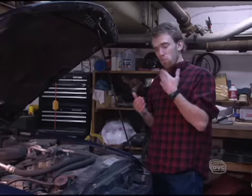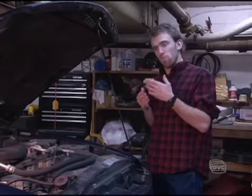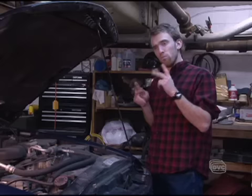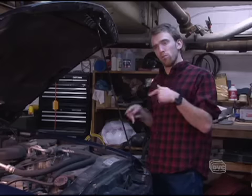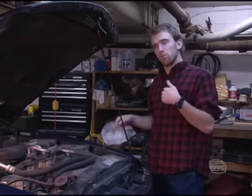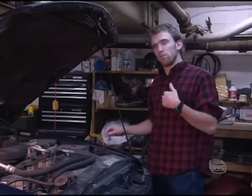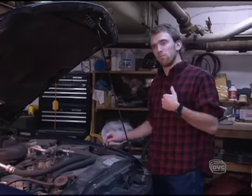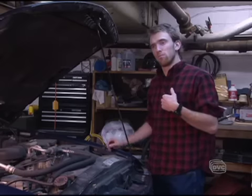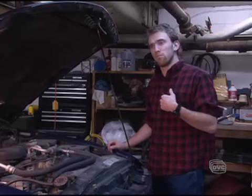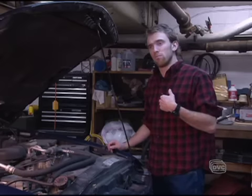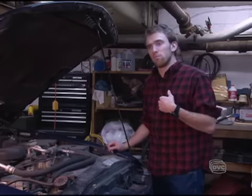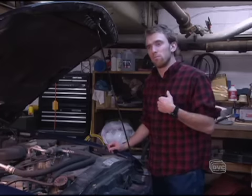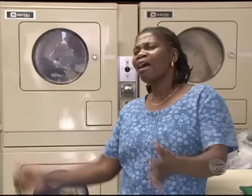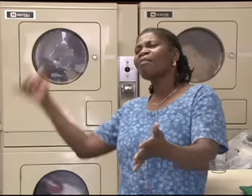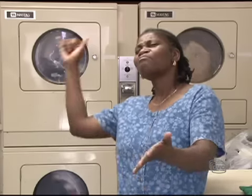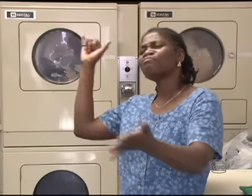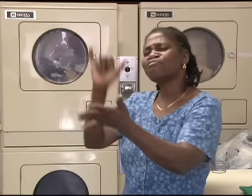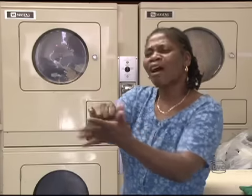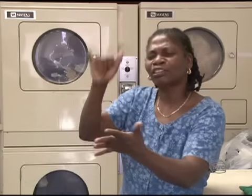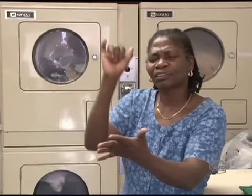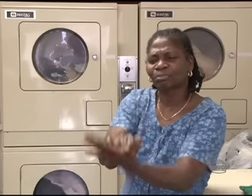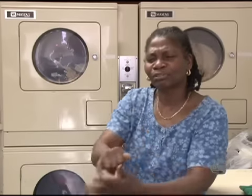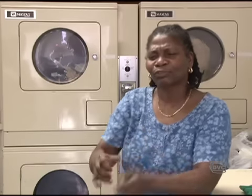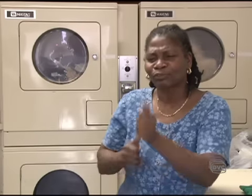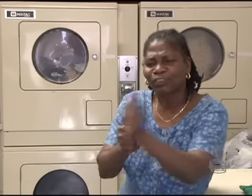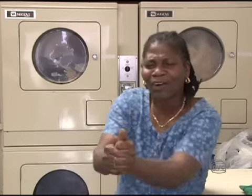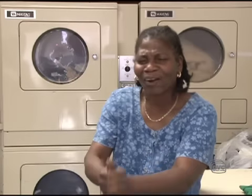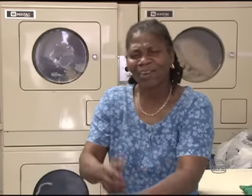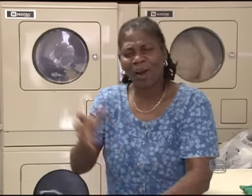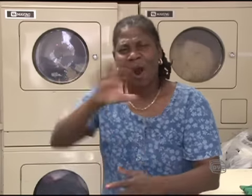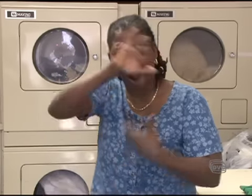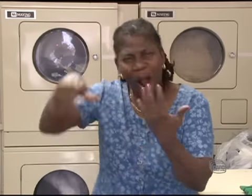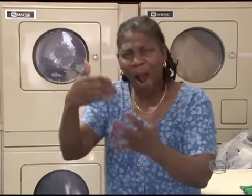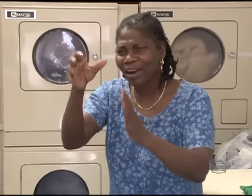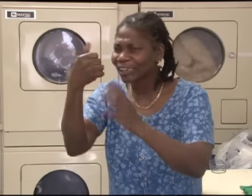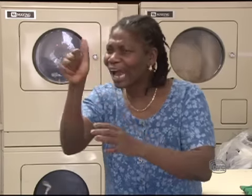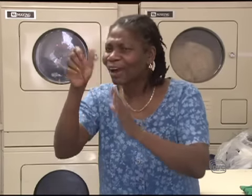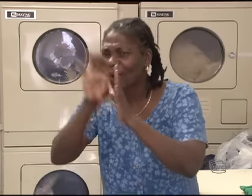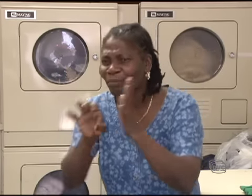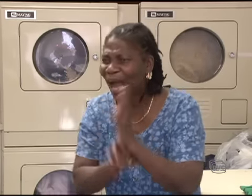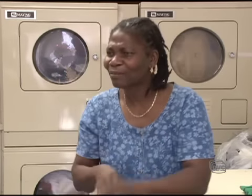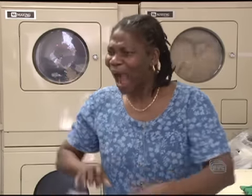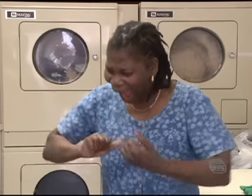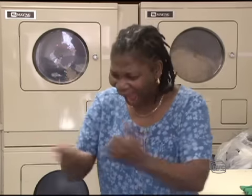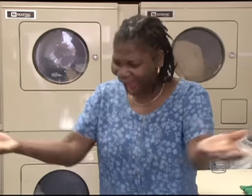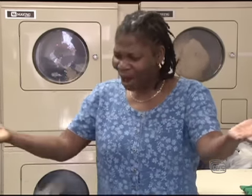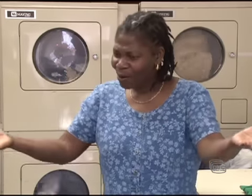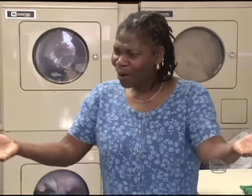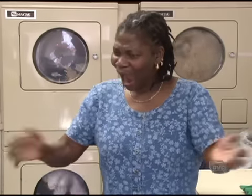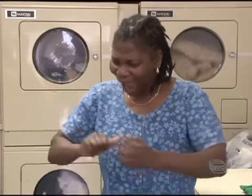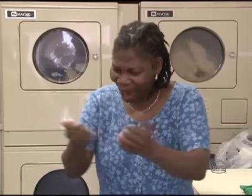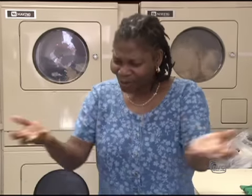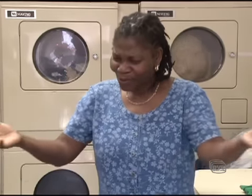Well, I'm a good person. Well, it's impossible to follow all of those commandments. How is a person supposed to do that?